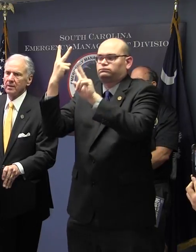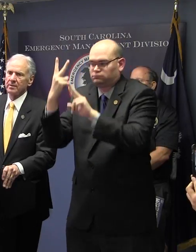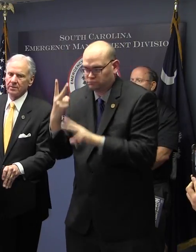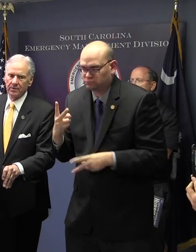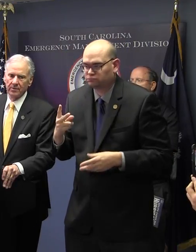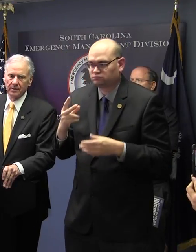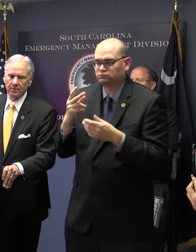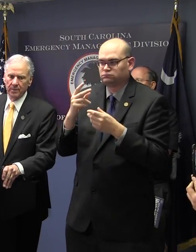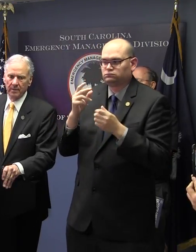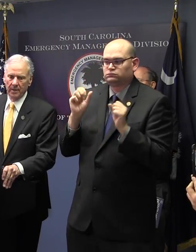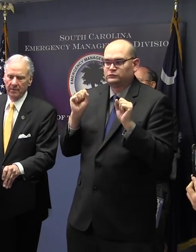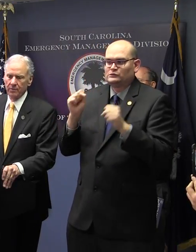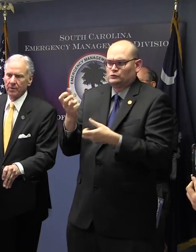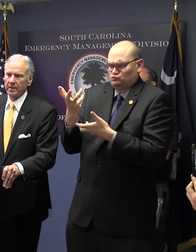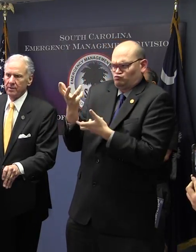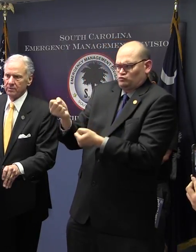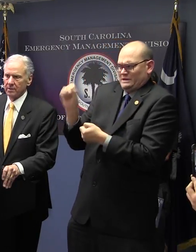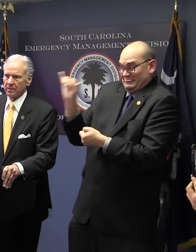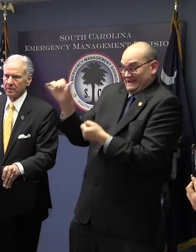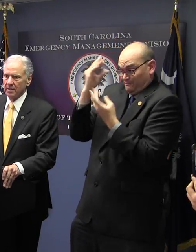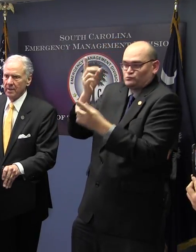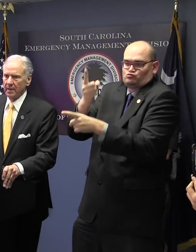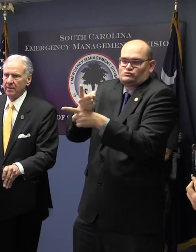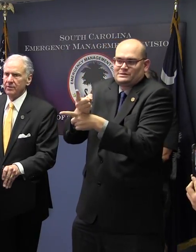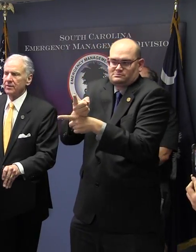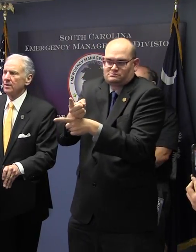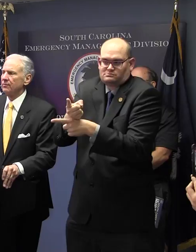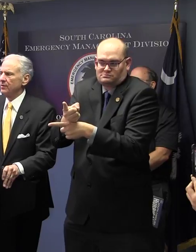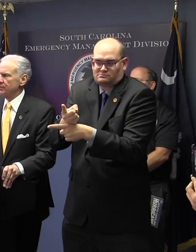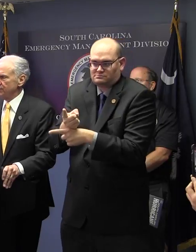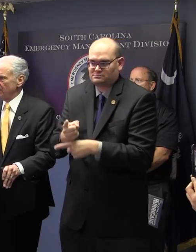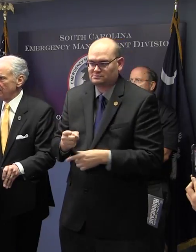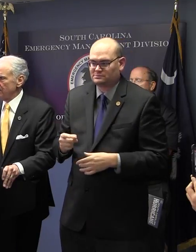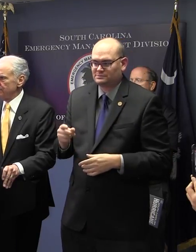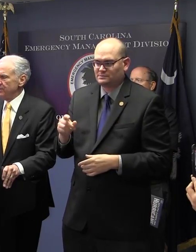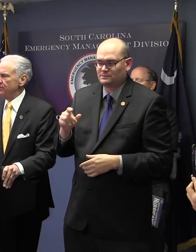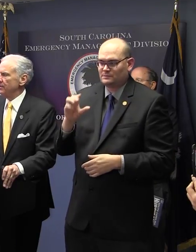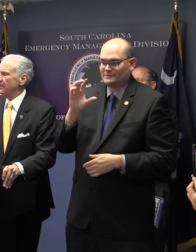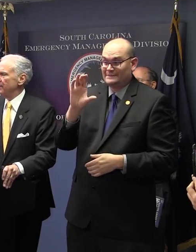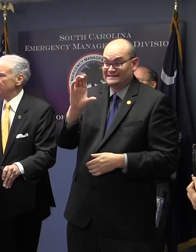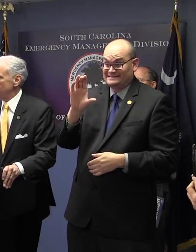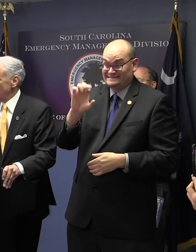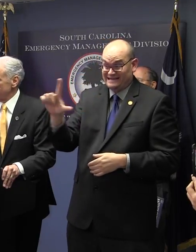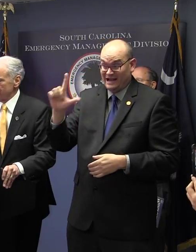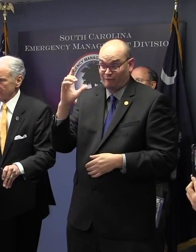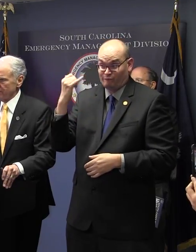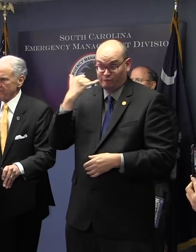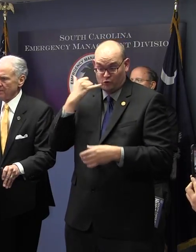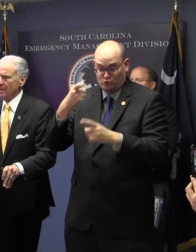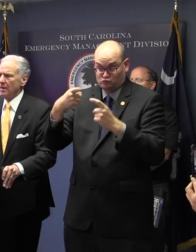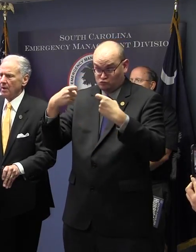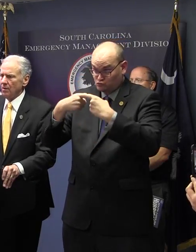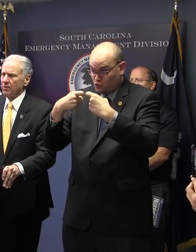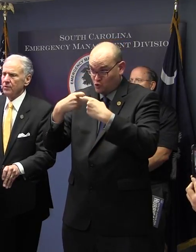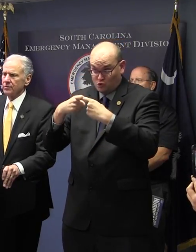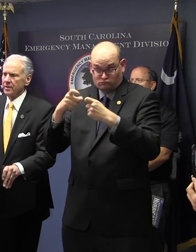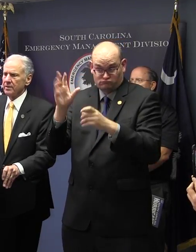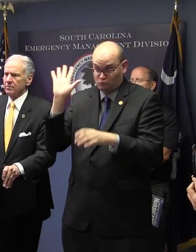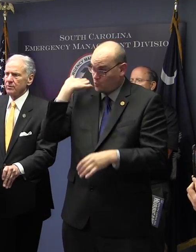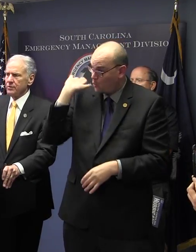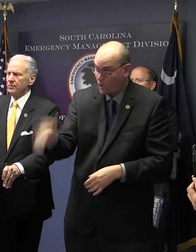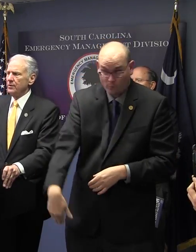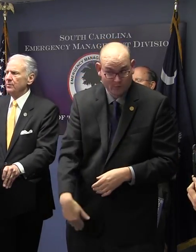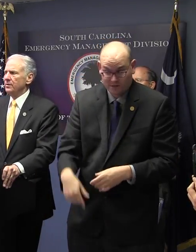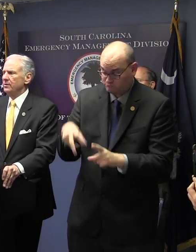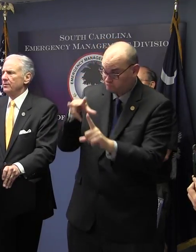to be ready to listen to it. So have your radios on. Have your cell phones charged. Be sure to take your charges with you. All those